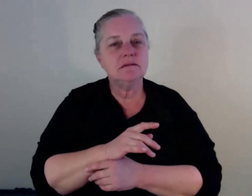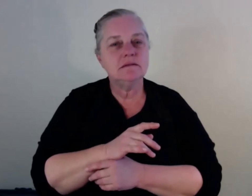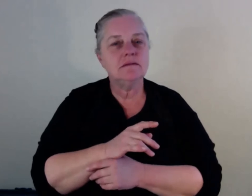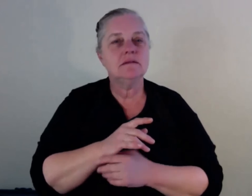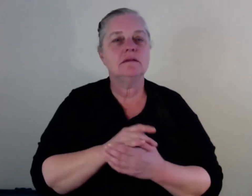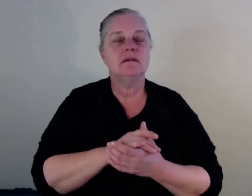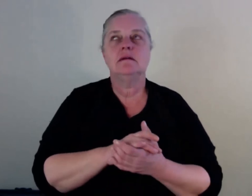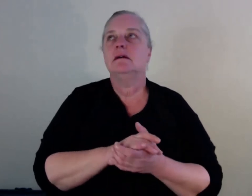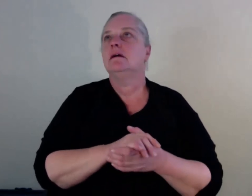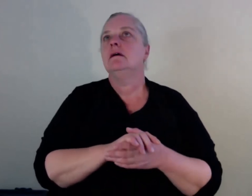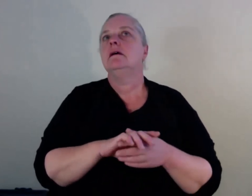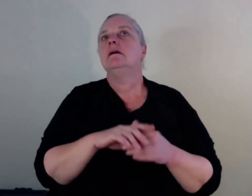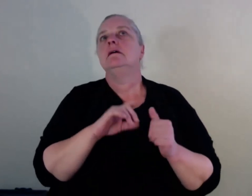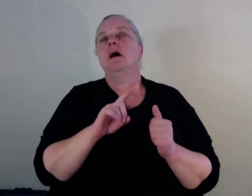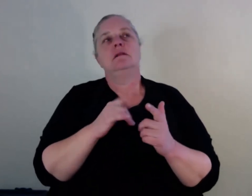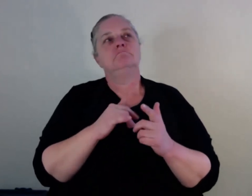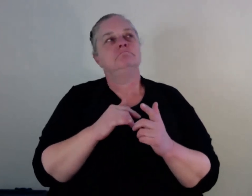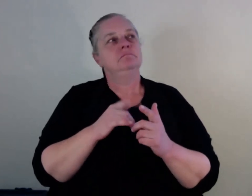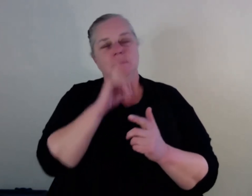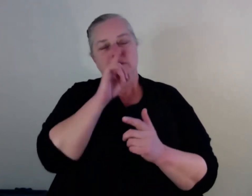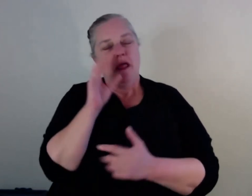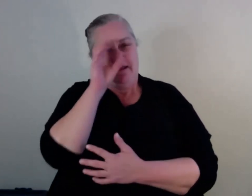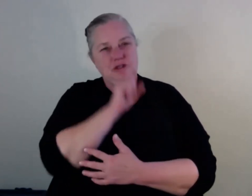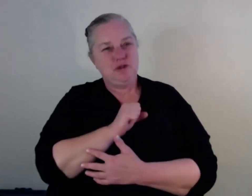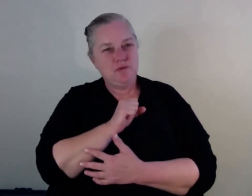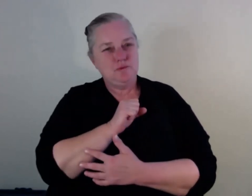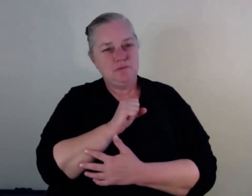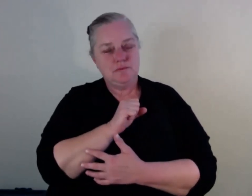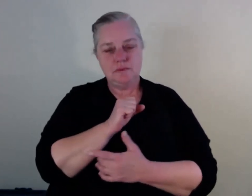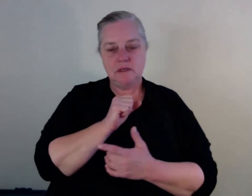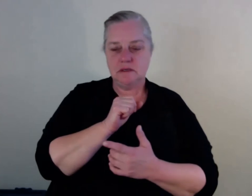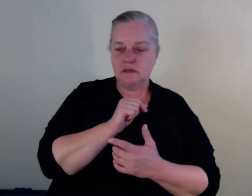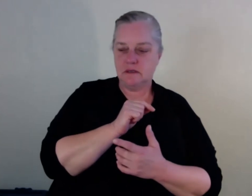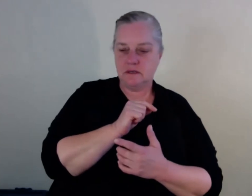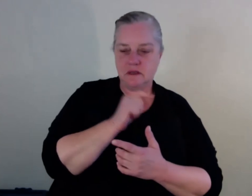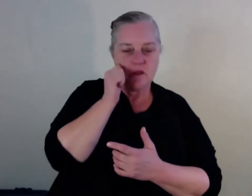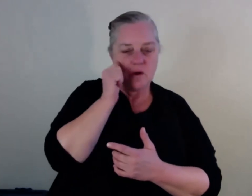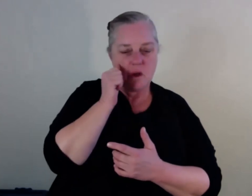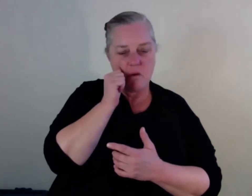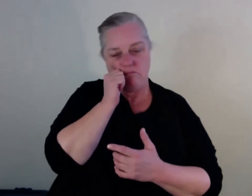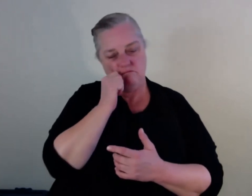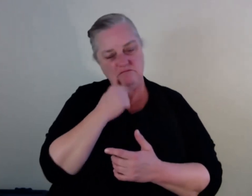But they must be committing crimes to finance their drug addiction, and